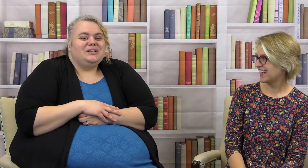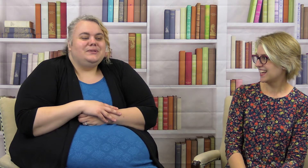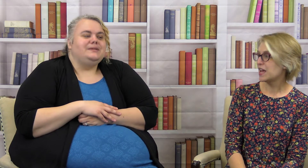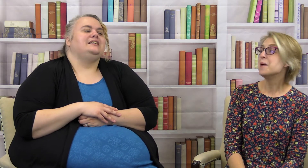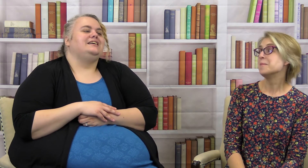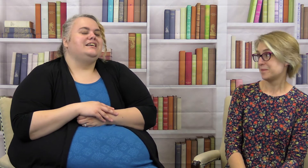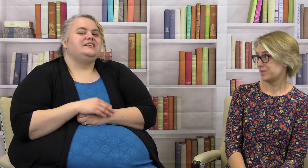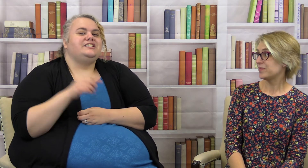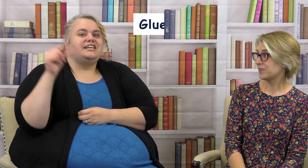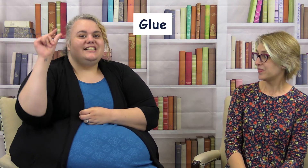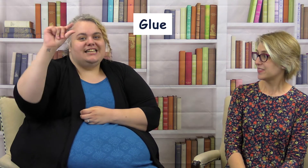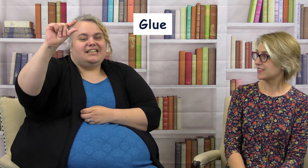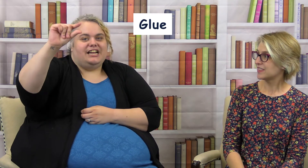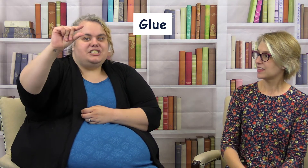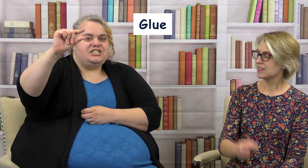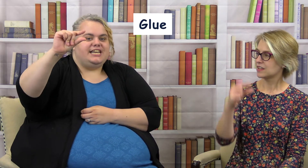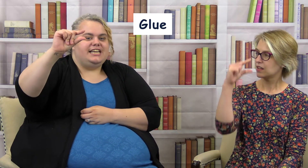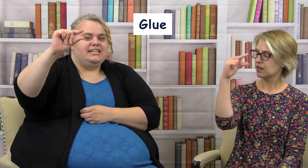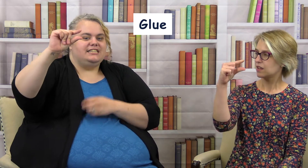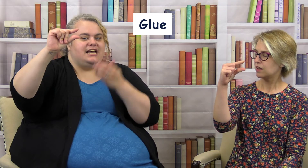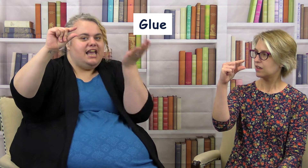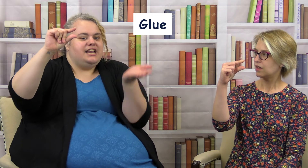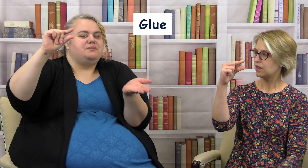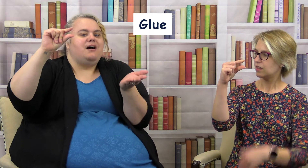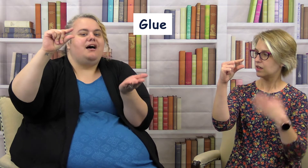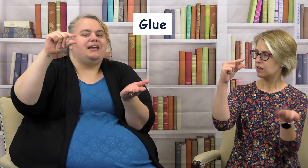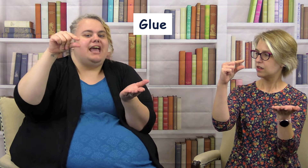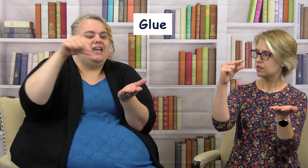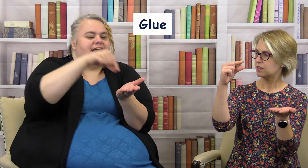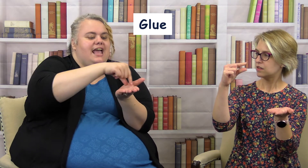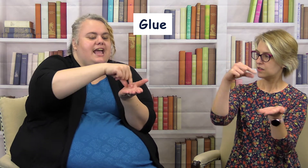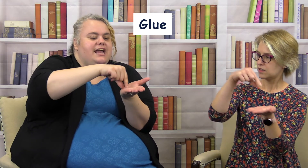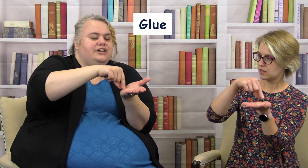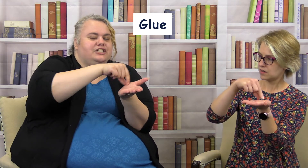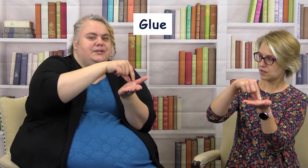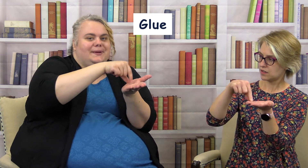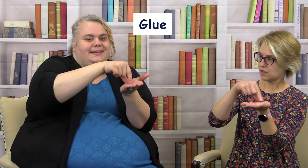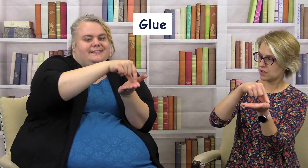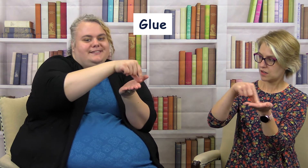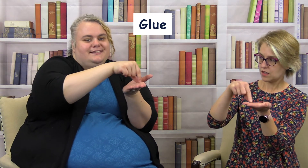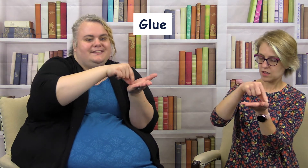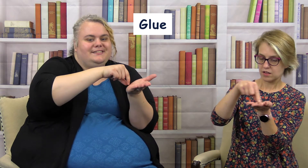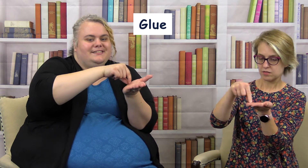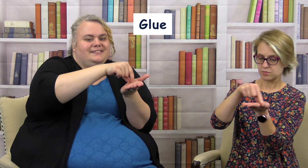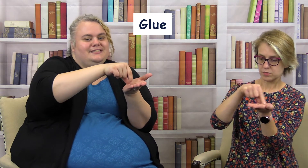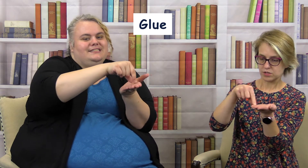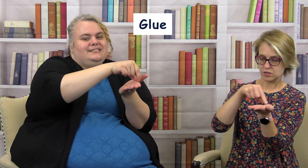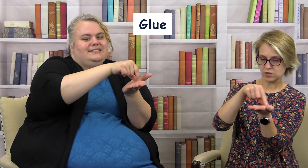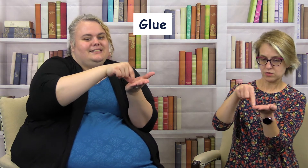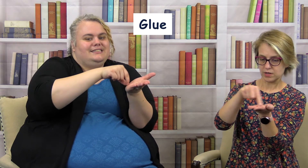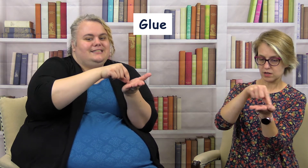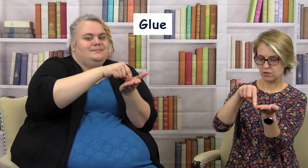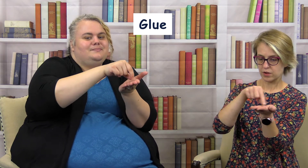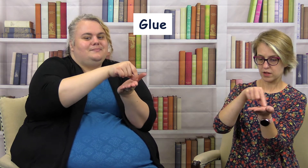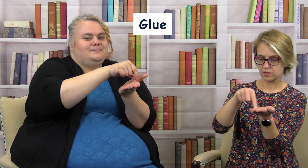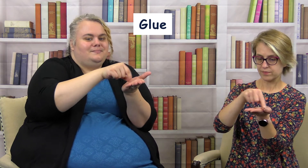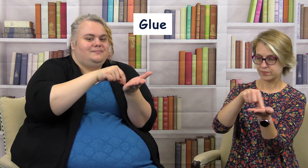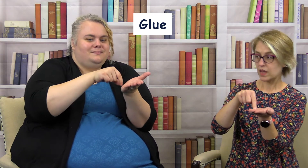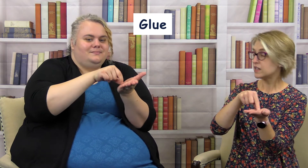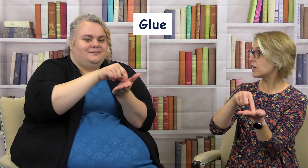so you're gonna take the letter G and your palm again and you're gluing okay not